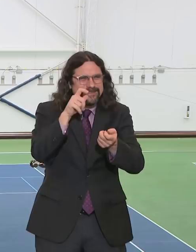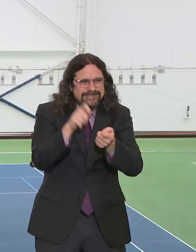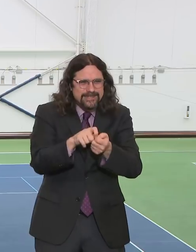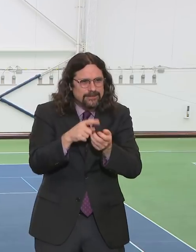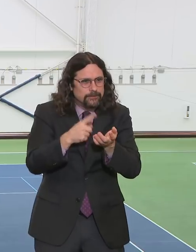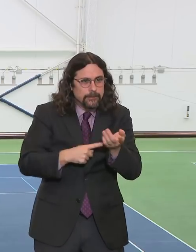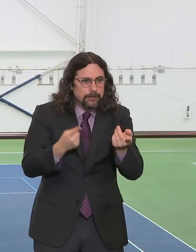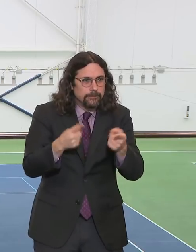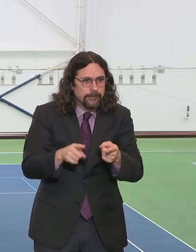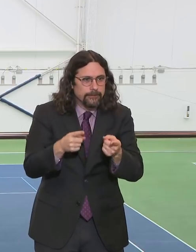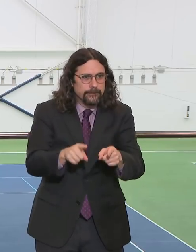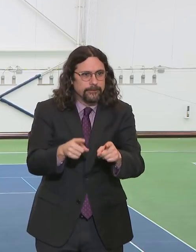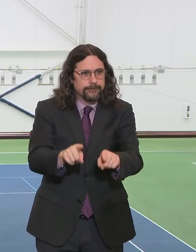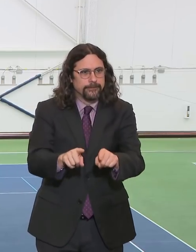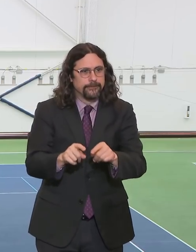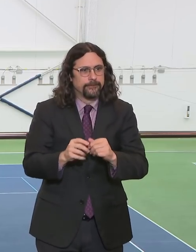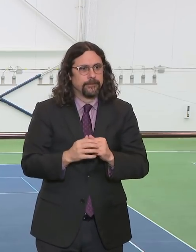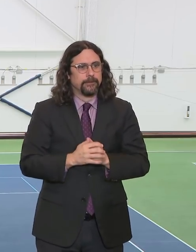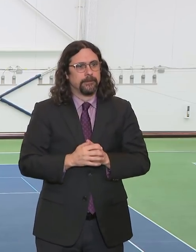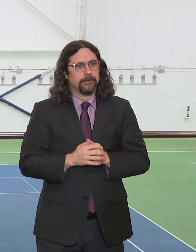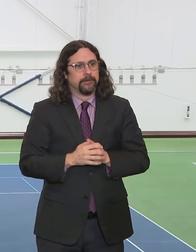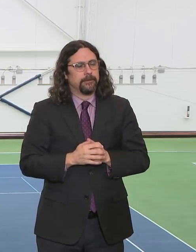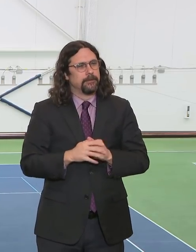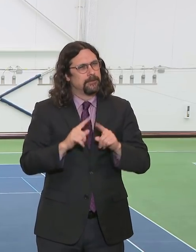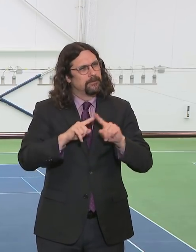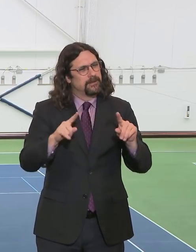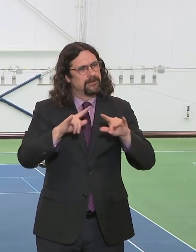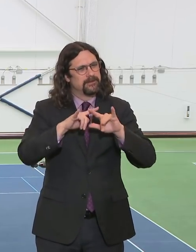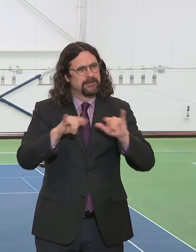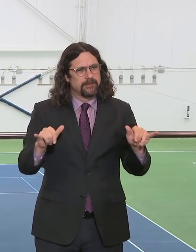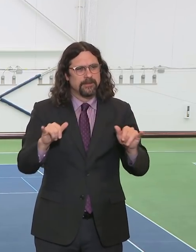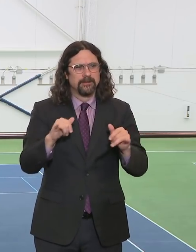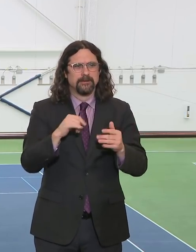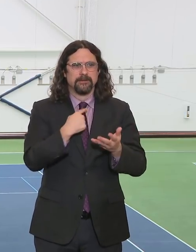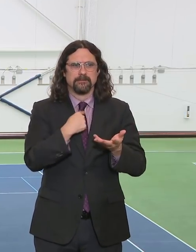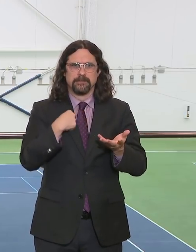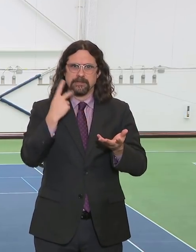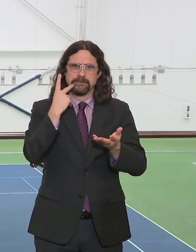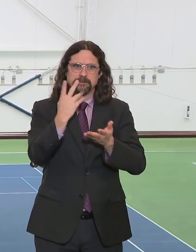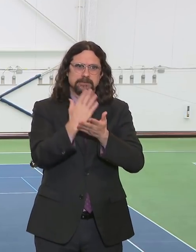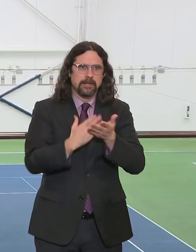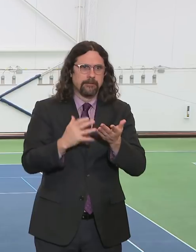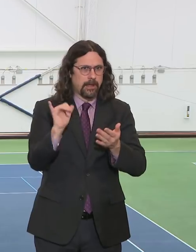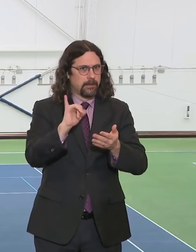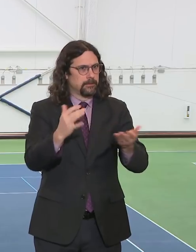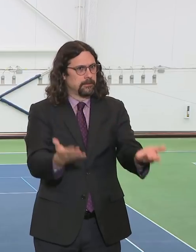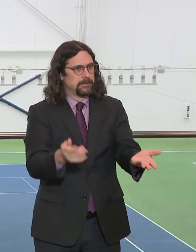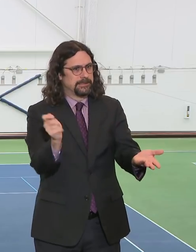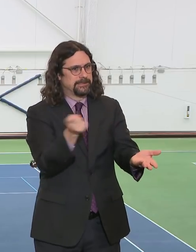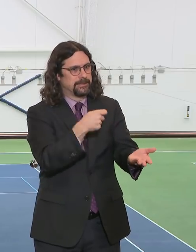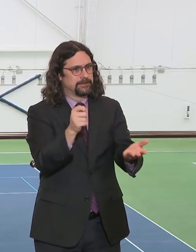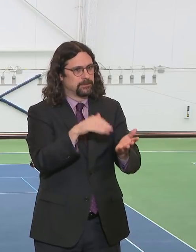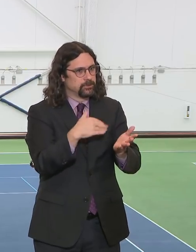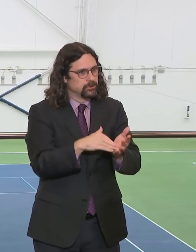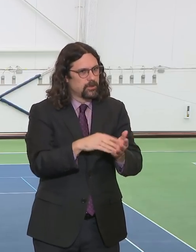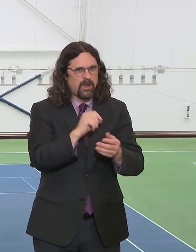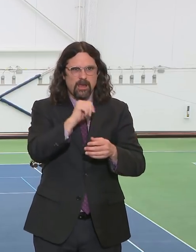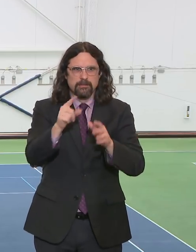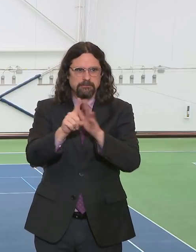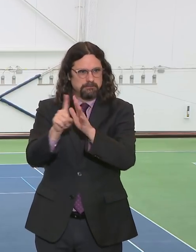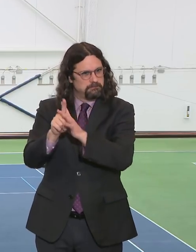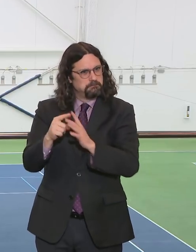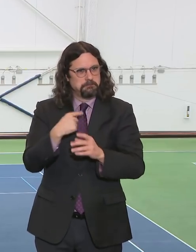signs of the fight back. The fact that New Yorkers don't take this crisis lying down. New Yorkers are not people who get defeated